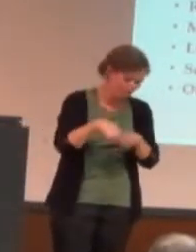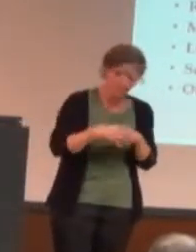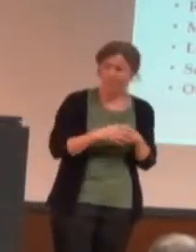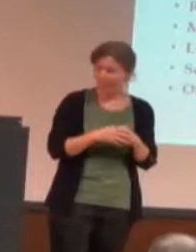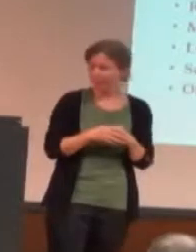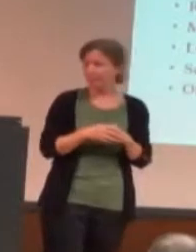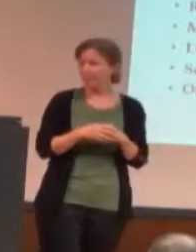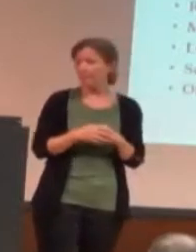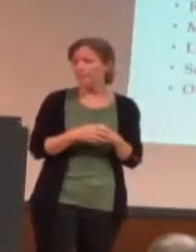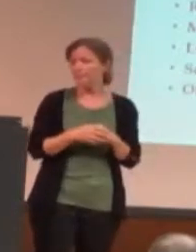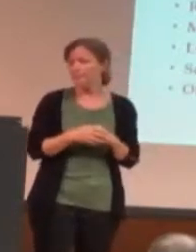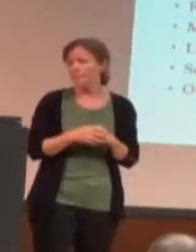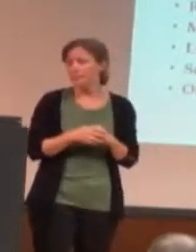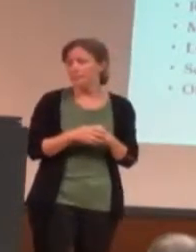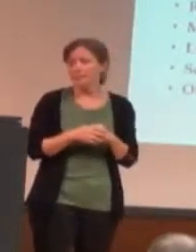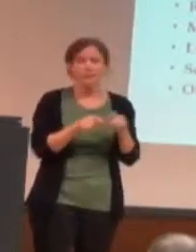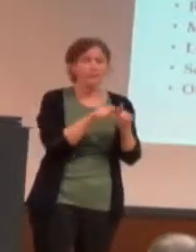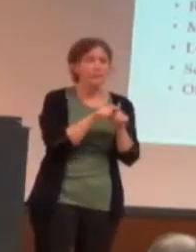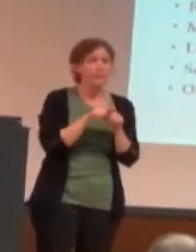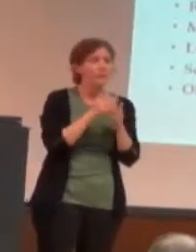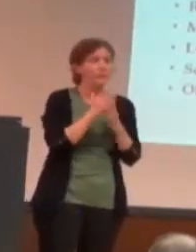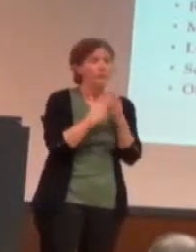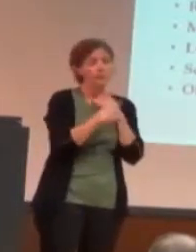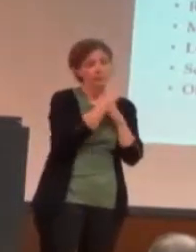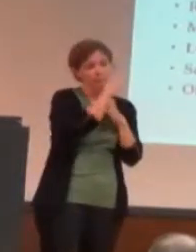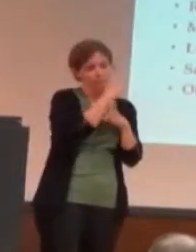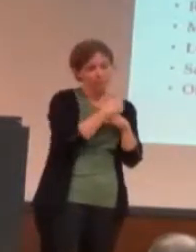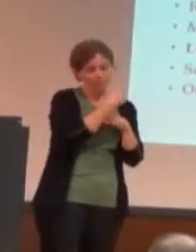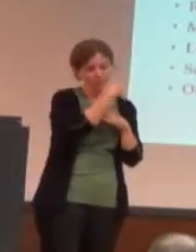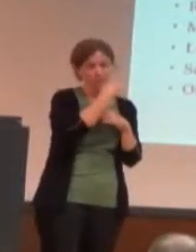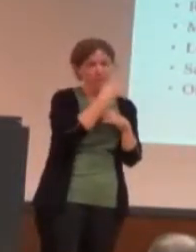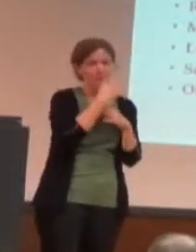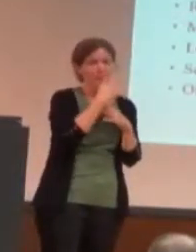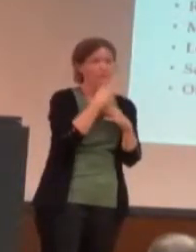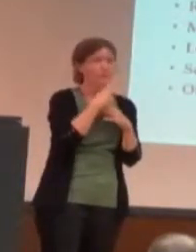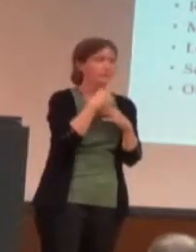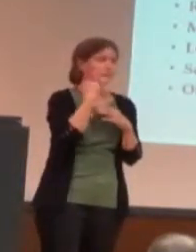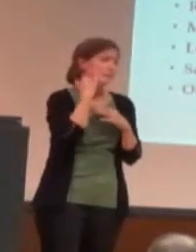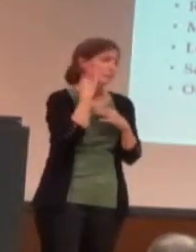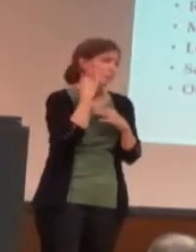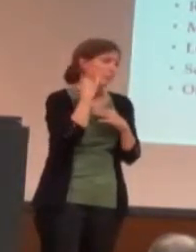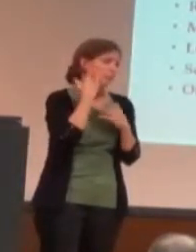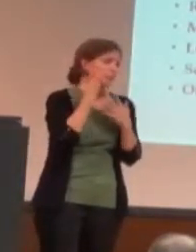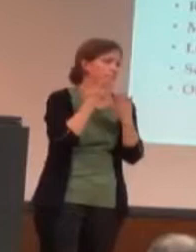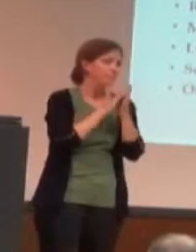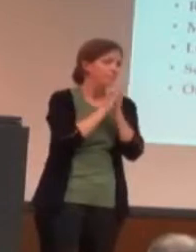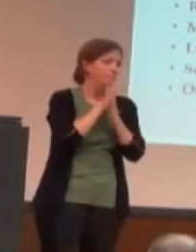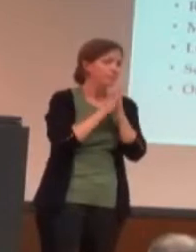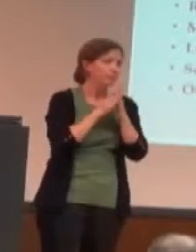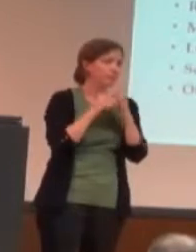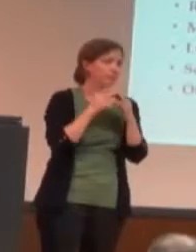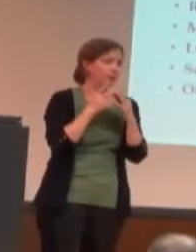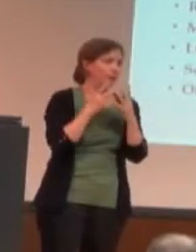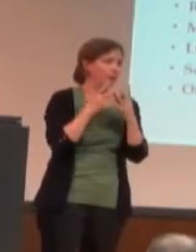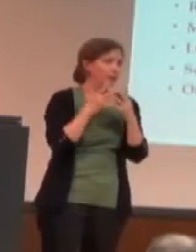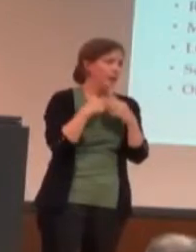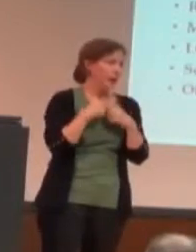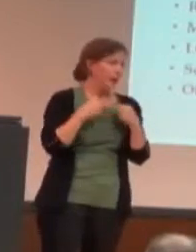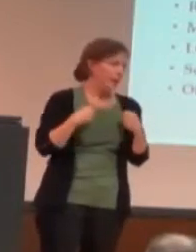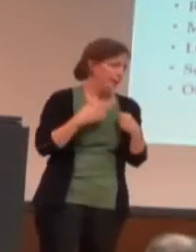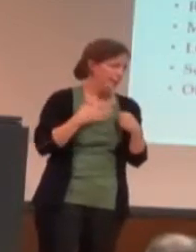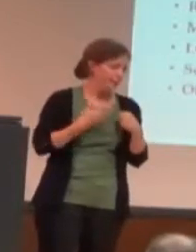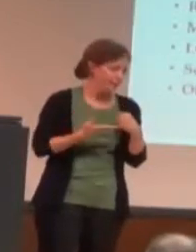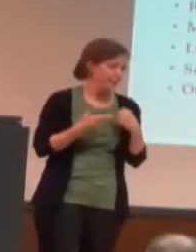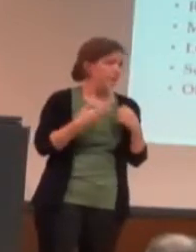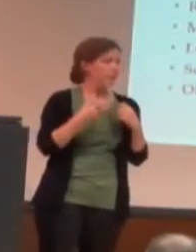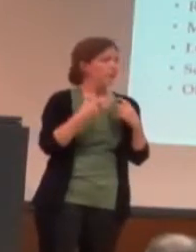And also, some of these tips can also go well if you're trying to come out, because some of these tips might be